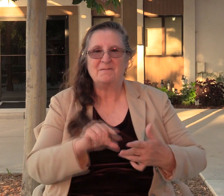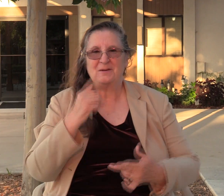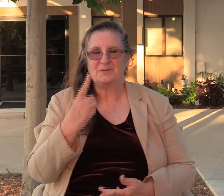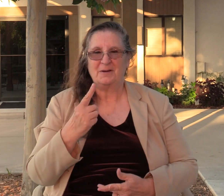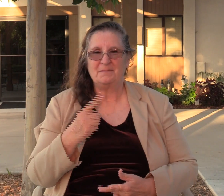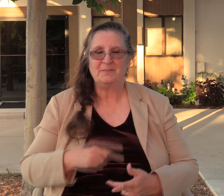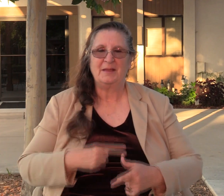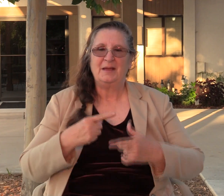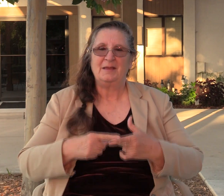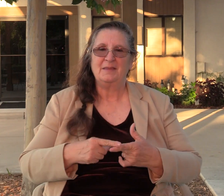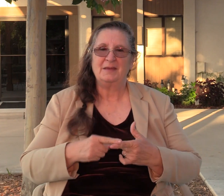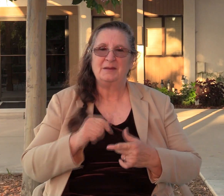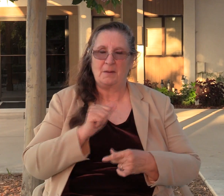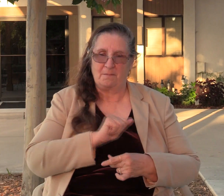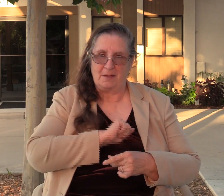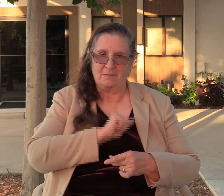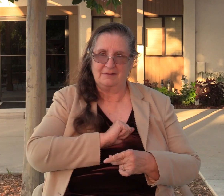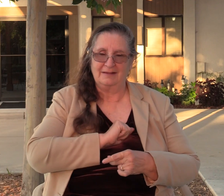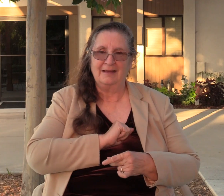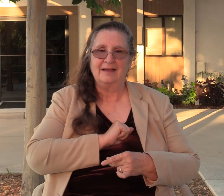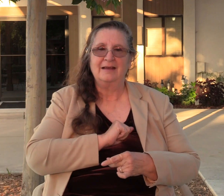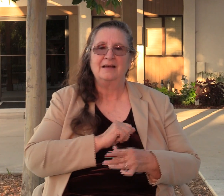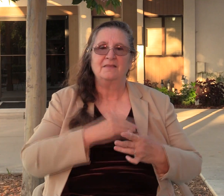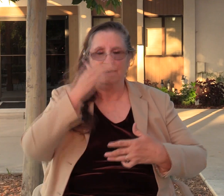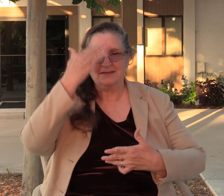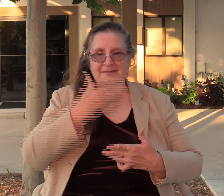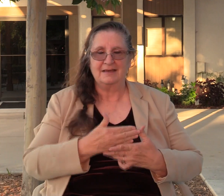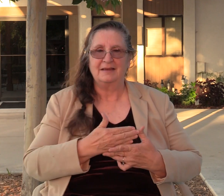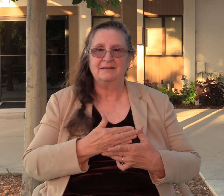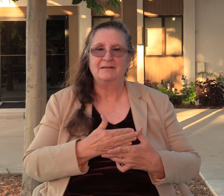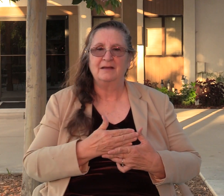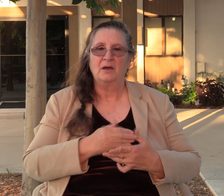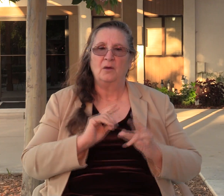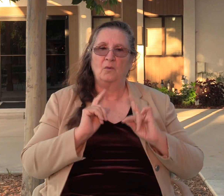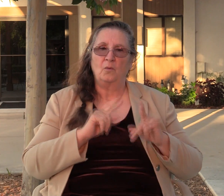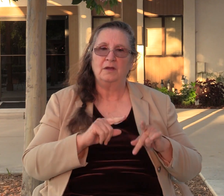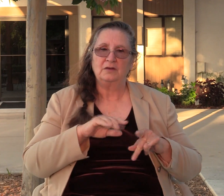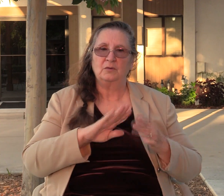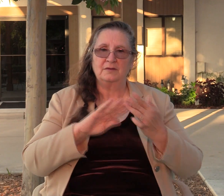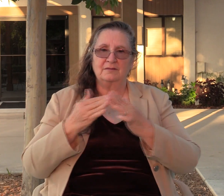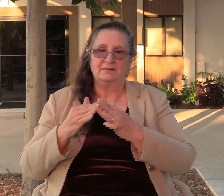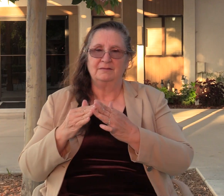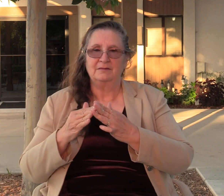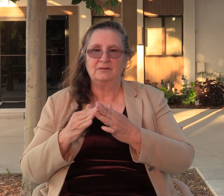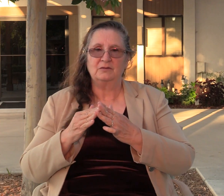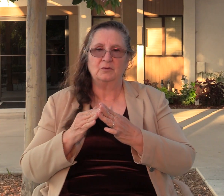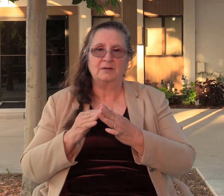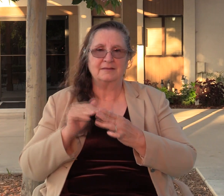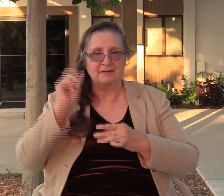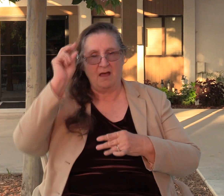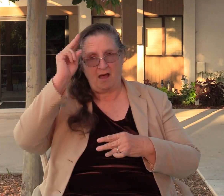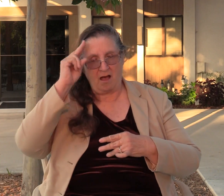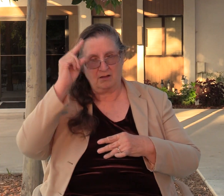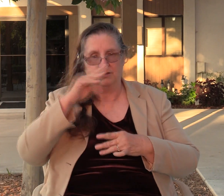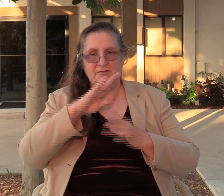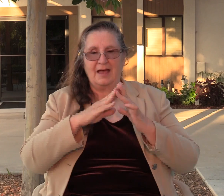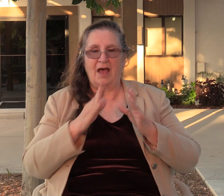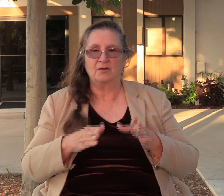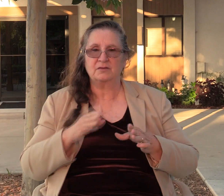Then Abimelech, the son of Jeroboam, went to Shechem, to his mother's brothers, and spoke with them and with all the family